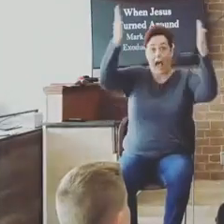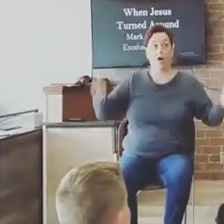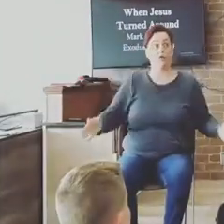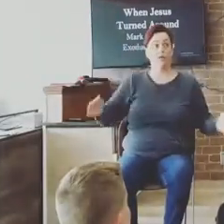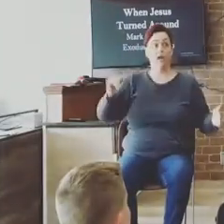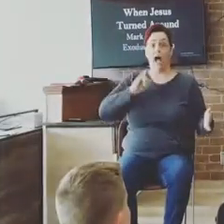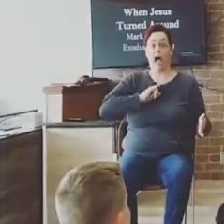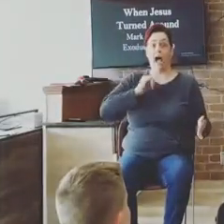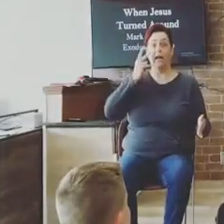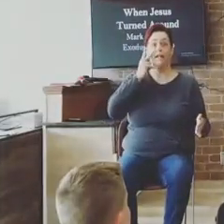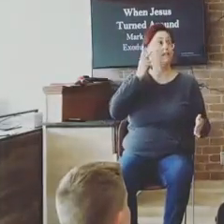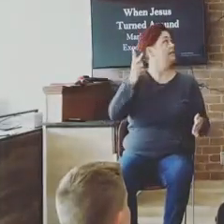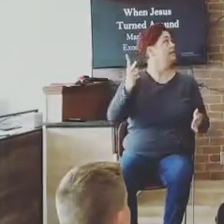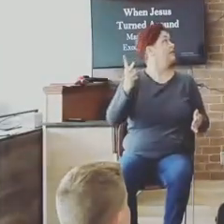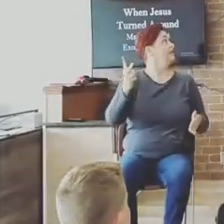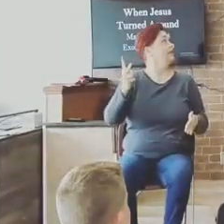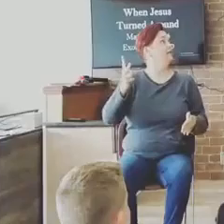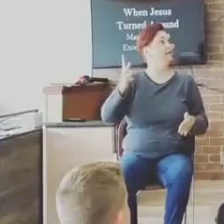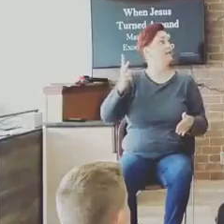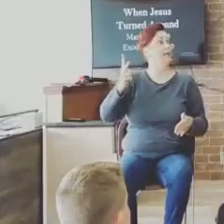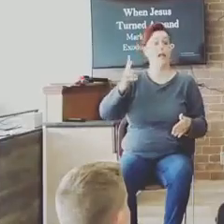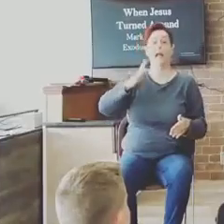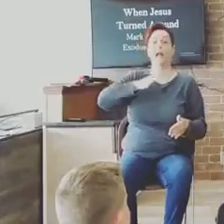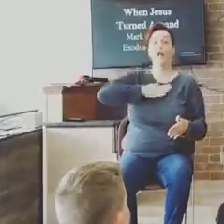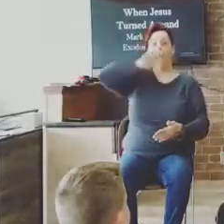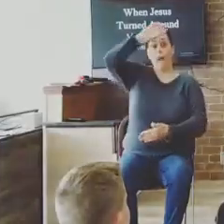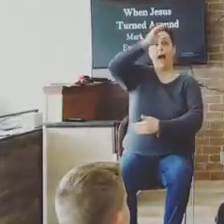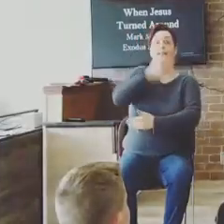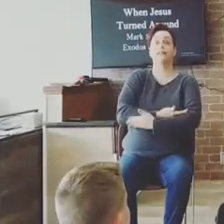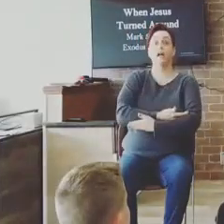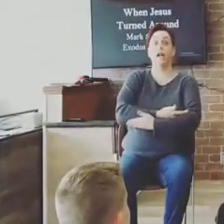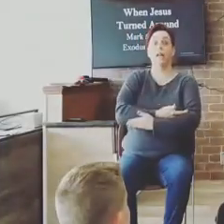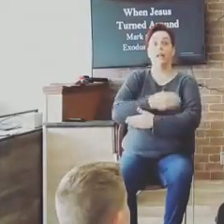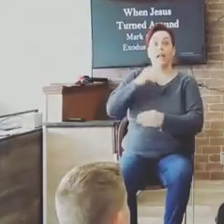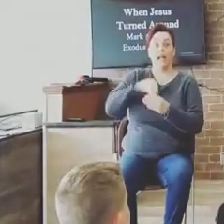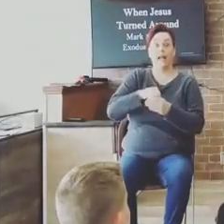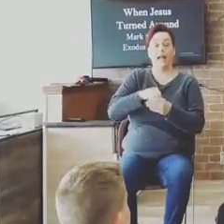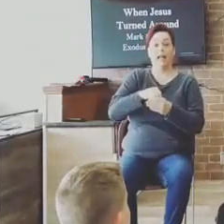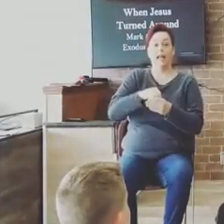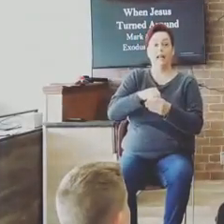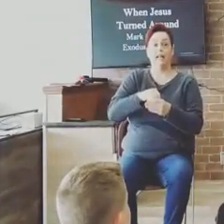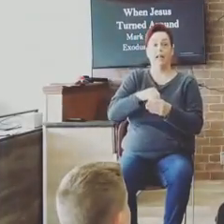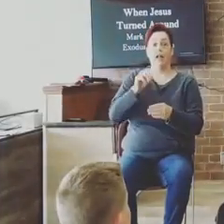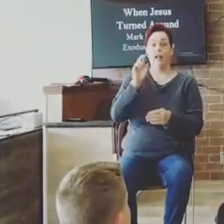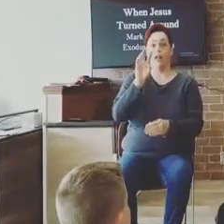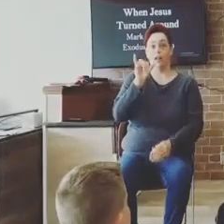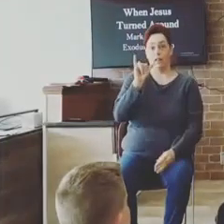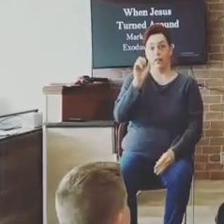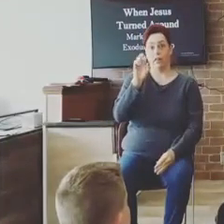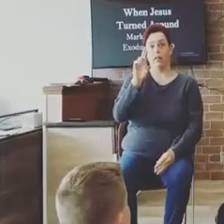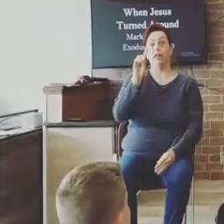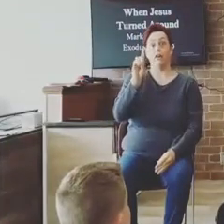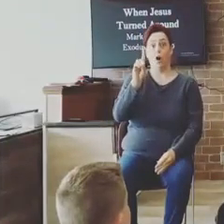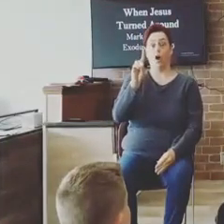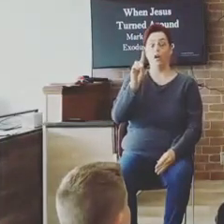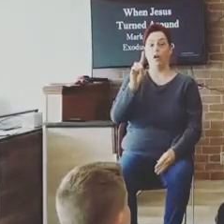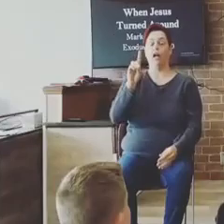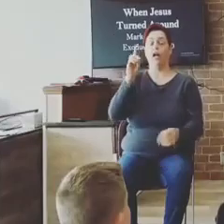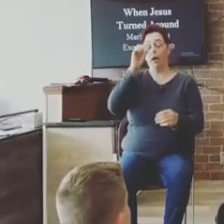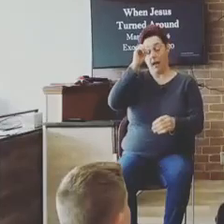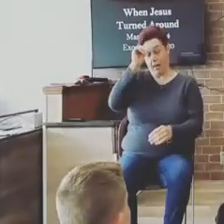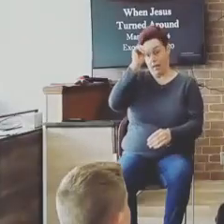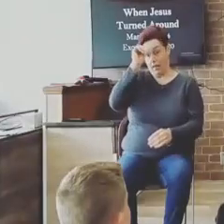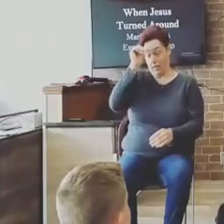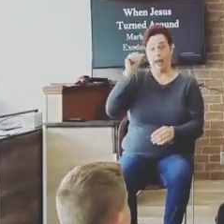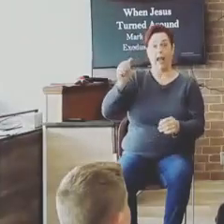like this. And he had been taking it and going like this and swinging it back and forth. And just so happened, it broke off. He was scared to death. I remember I looked at